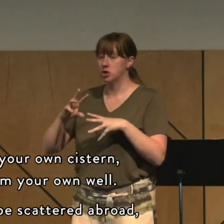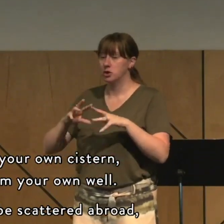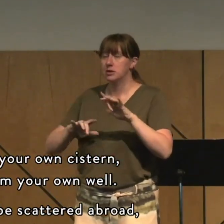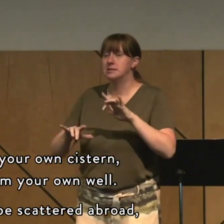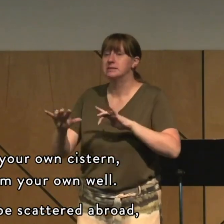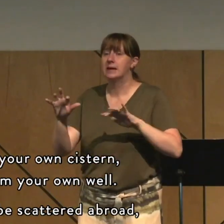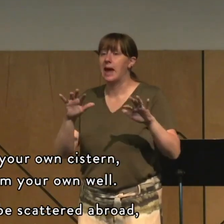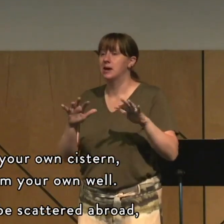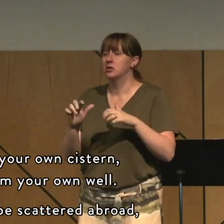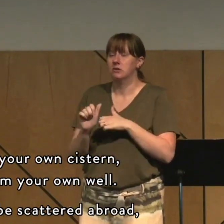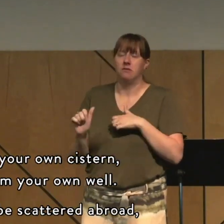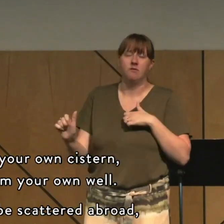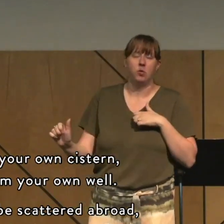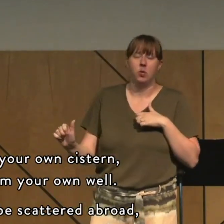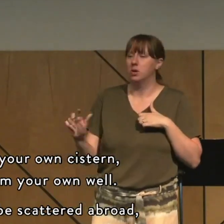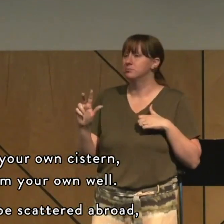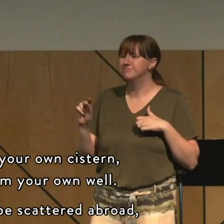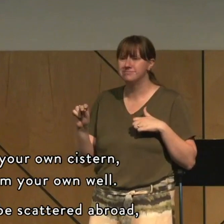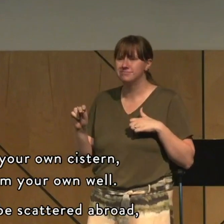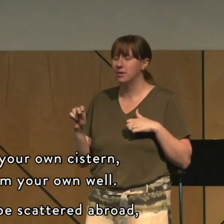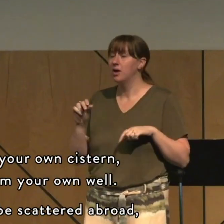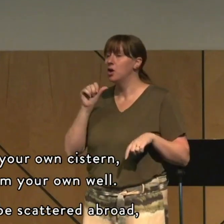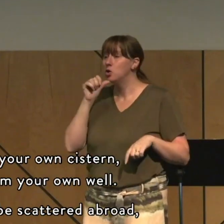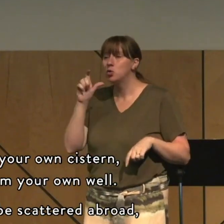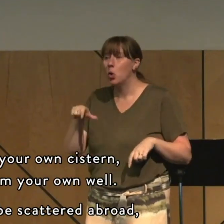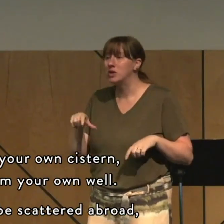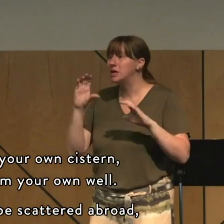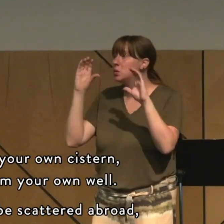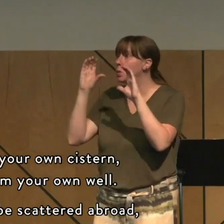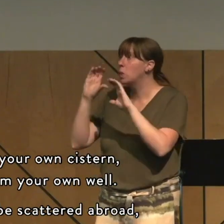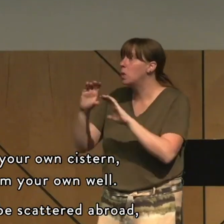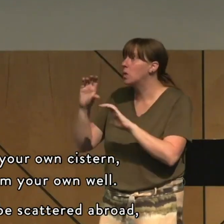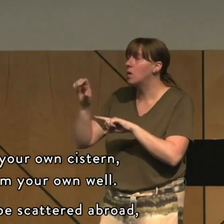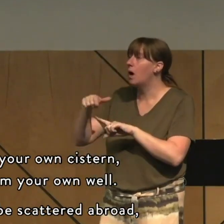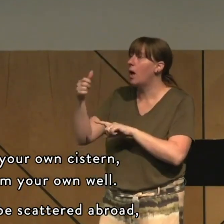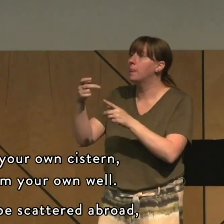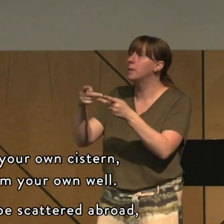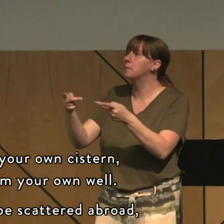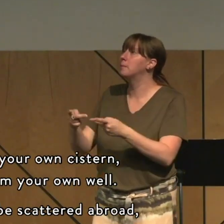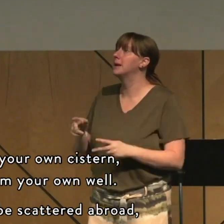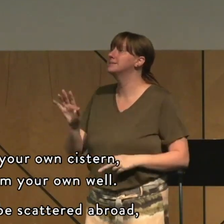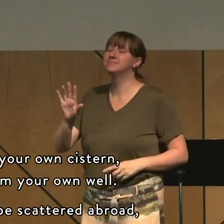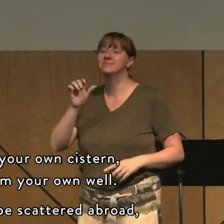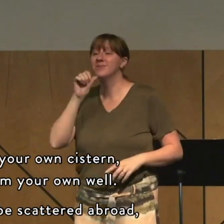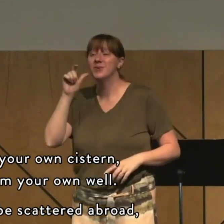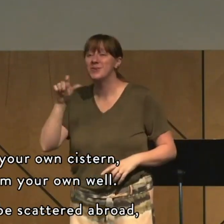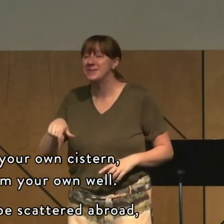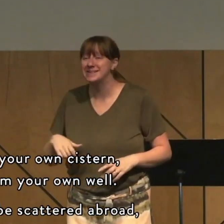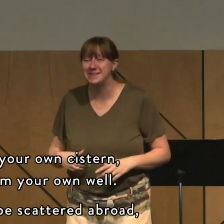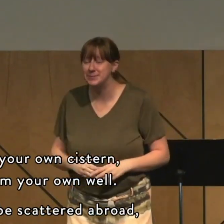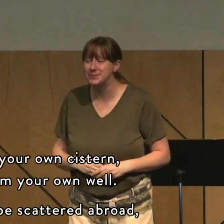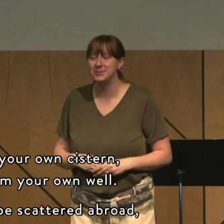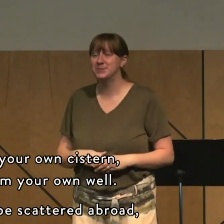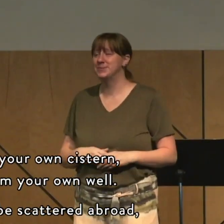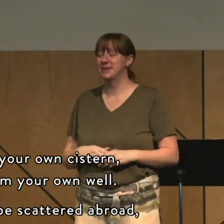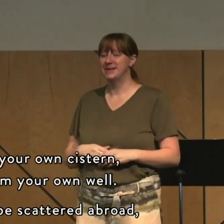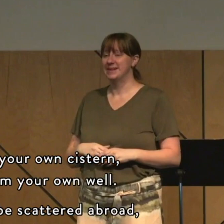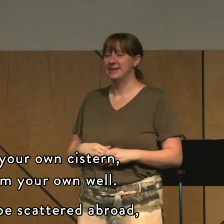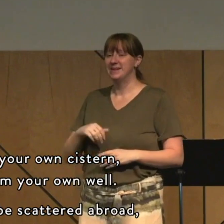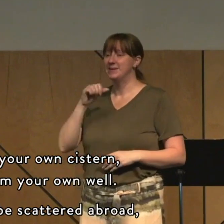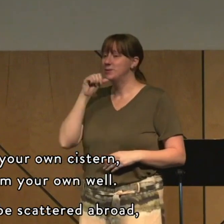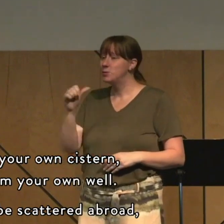no need to find any source of delights anywhere else. Why would you go looking anywhere else? Don't spill your joys anywhere